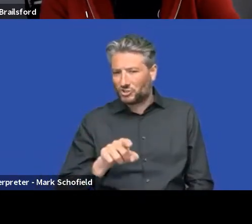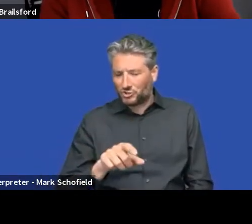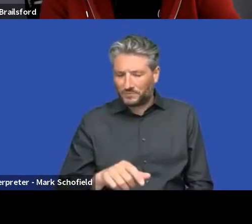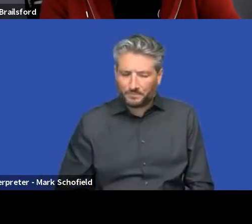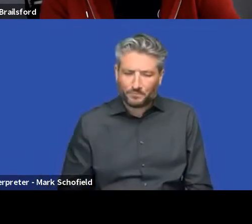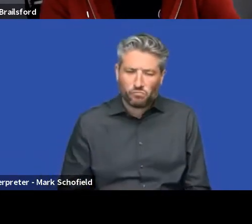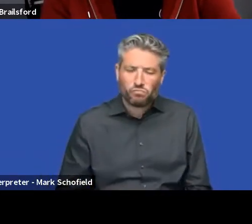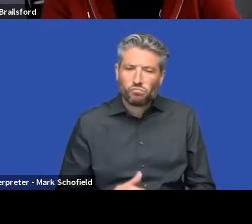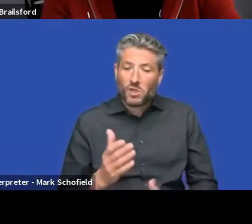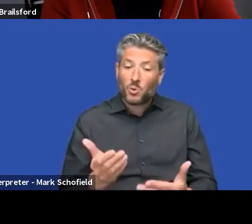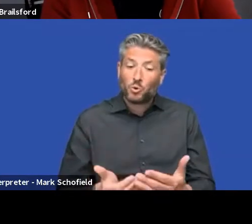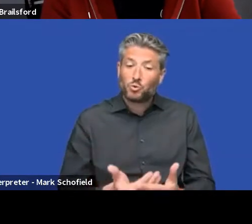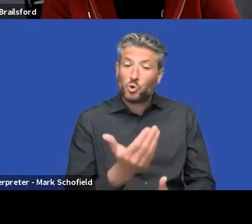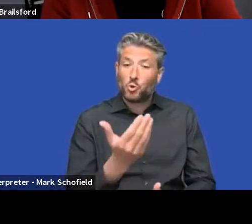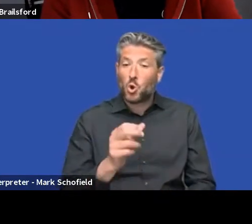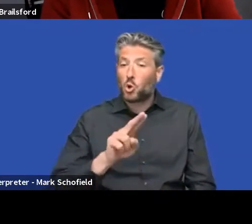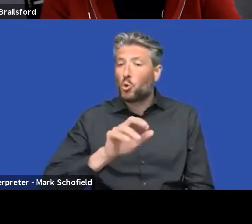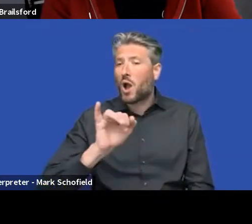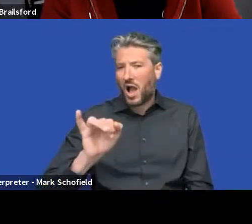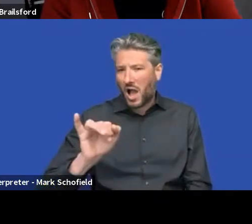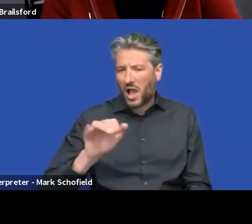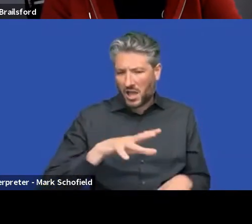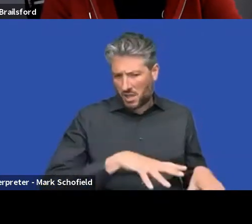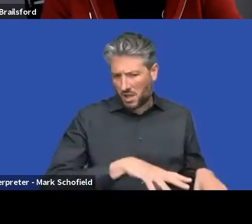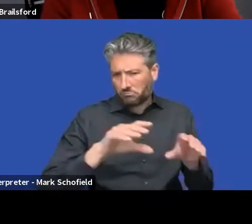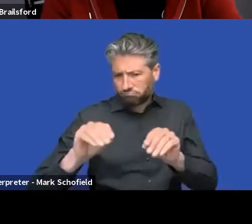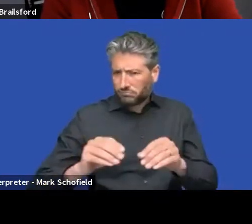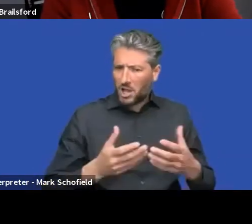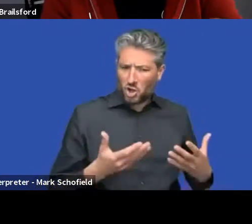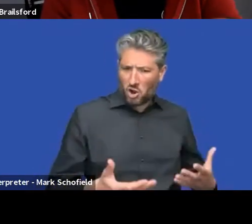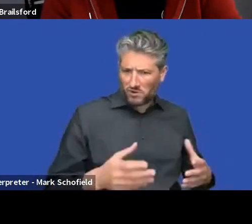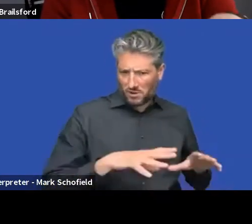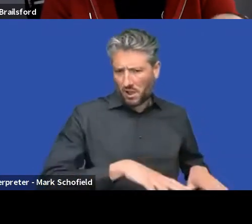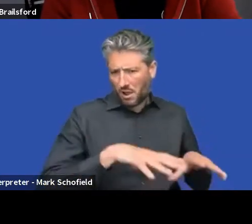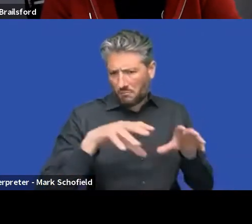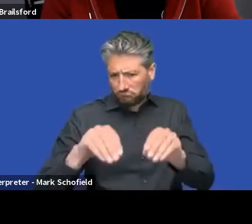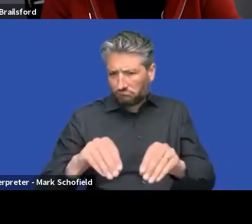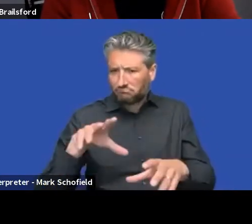there currently, will there be dedicated design people,